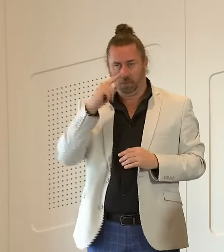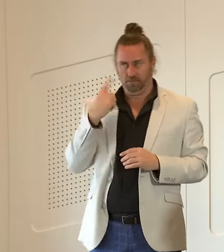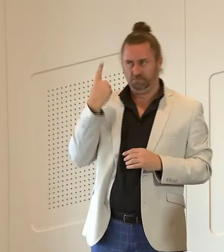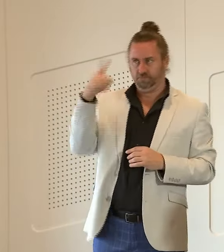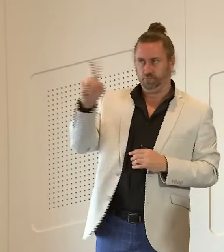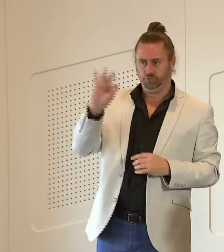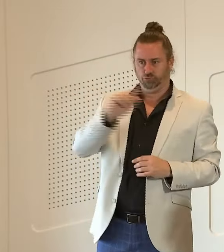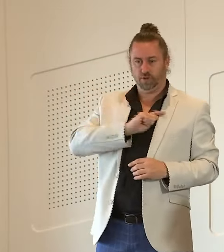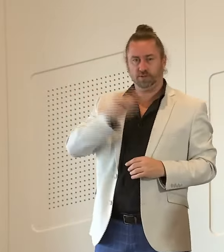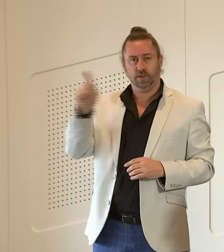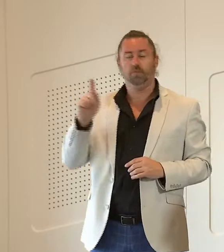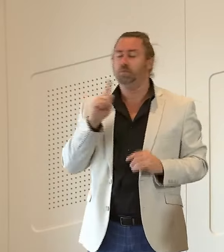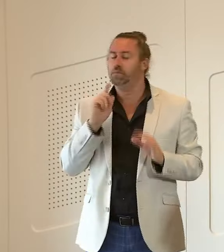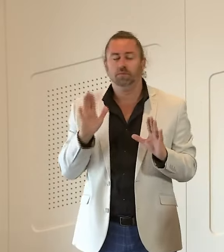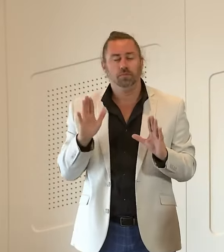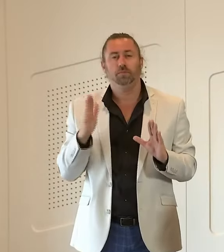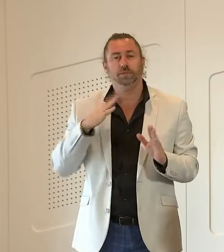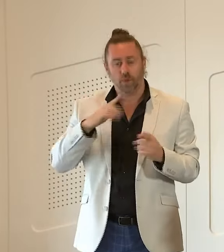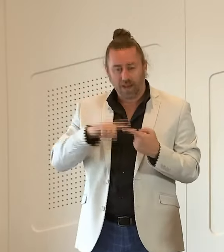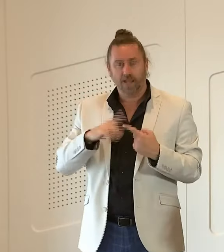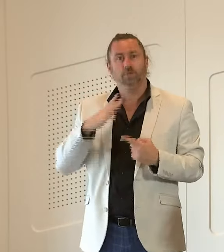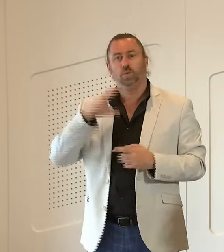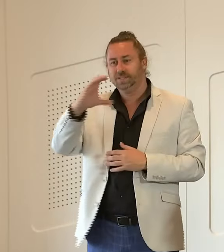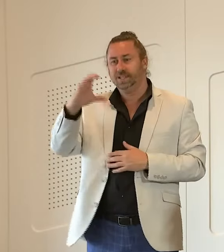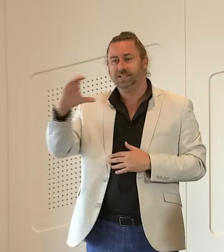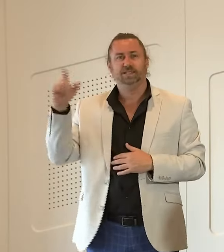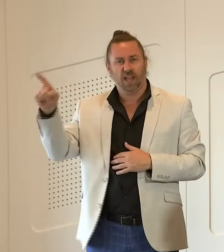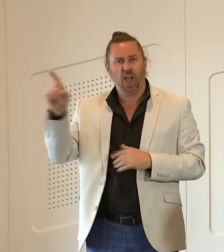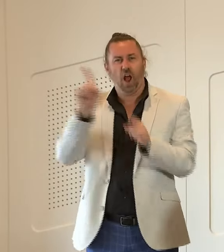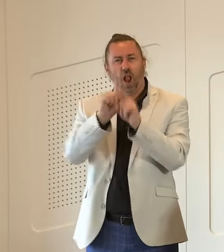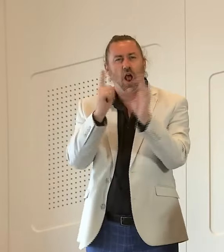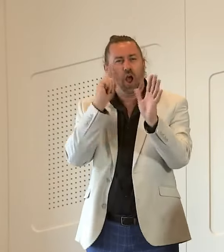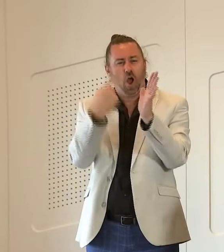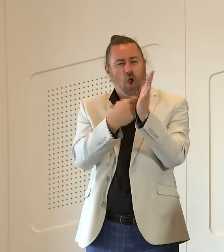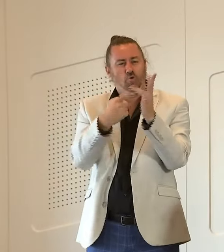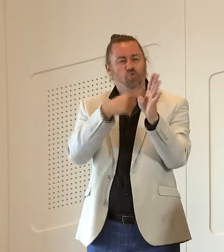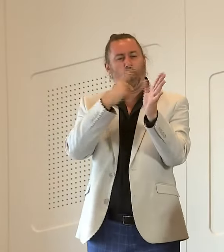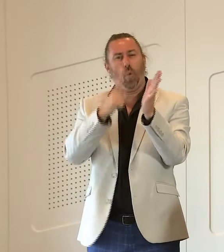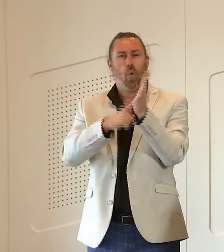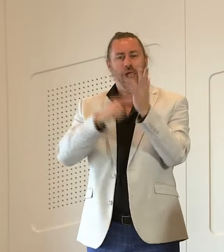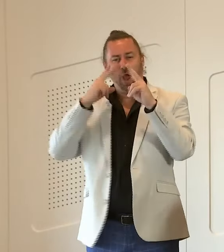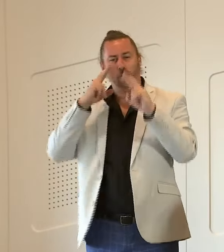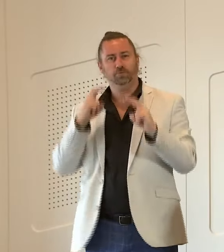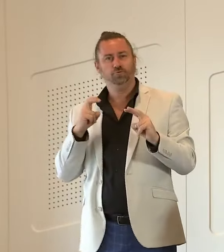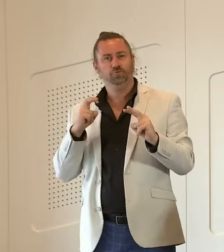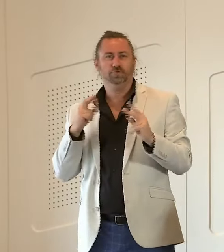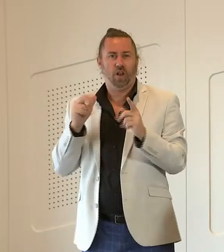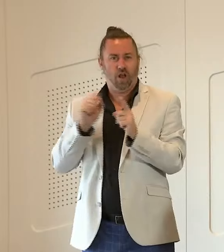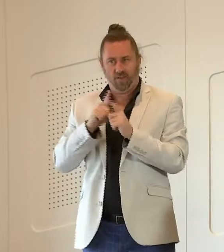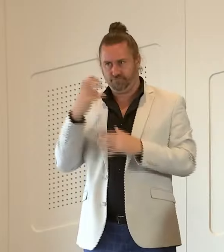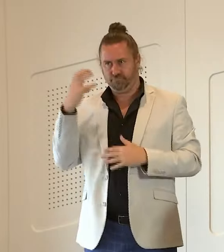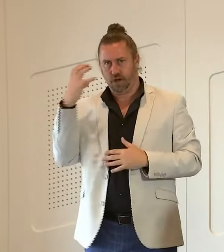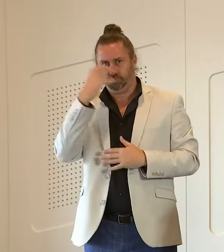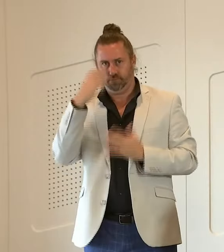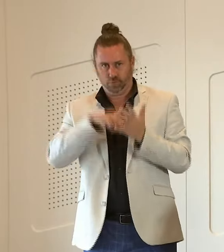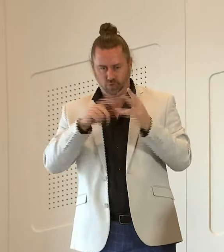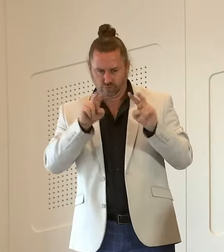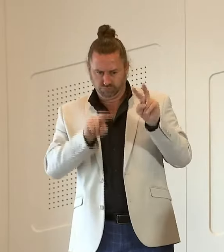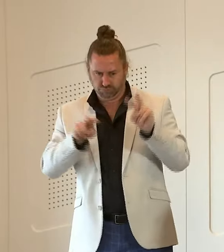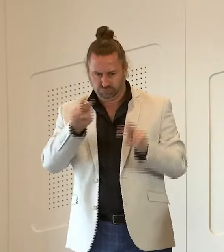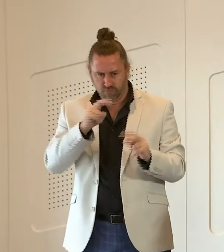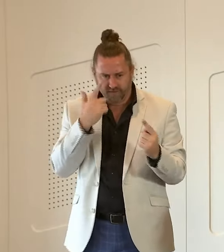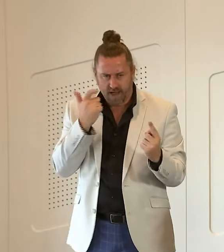should have confidence in the triple c the triple c is a standing royal commission but what we found is that there was some systemic